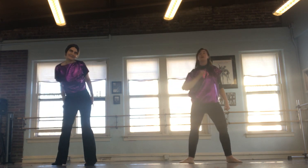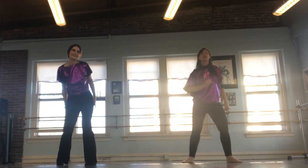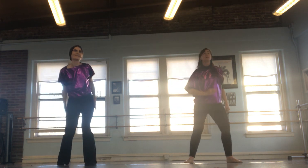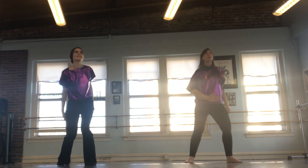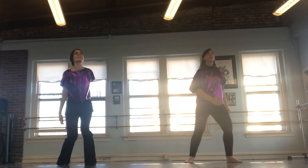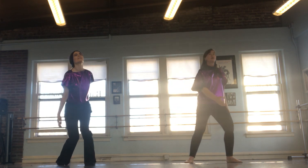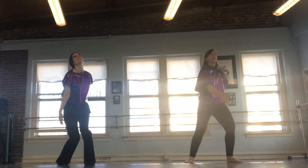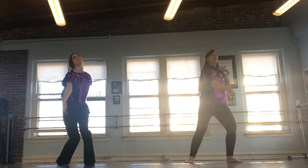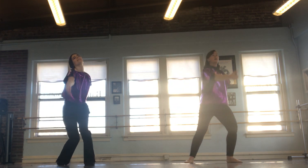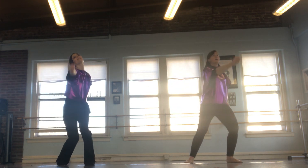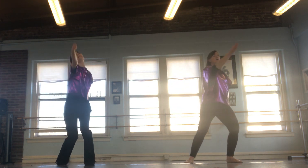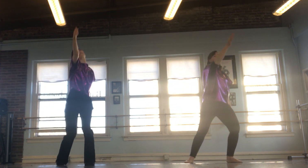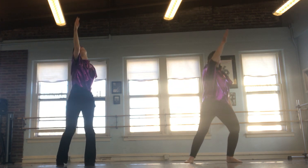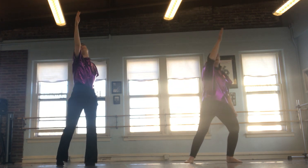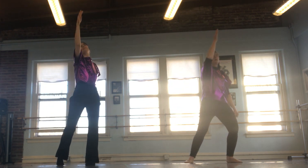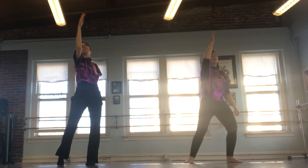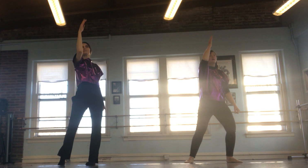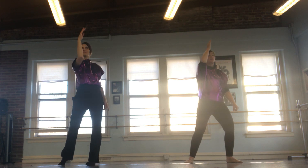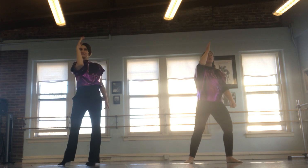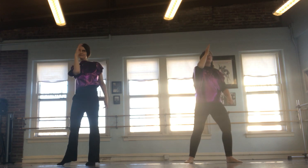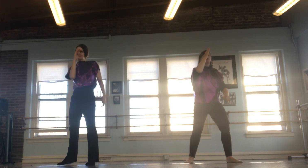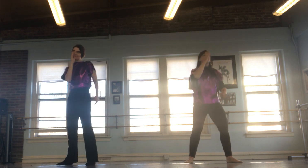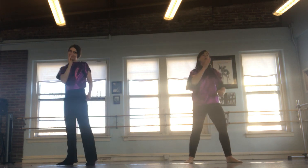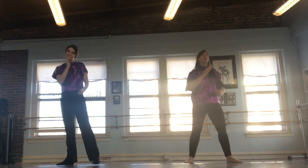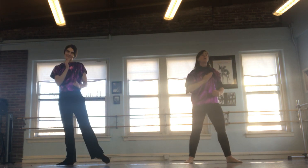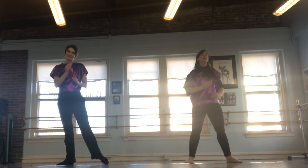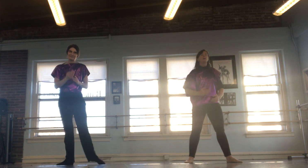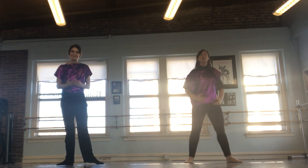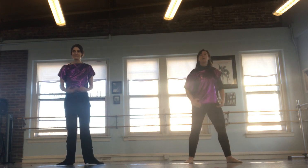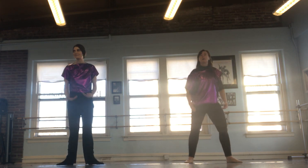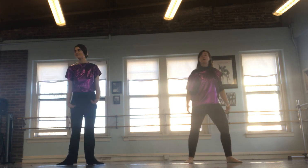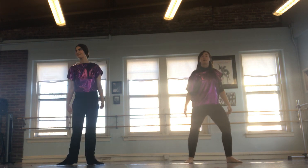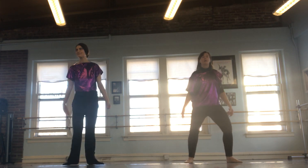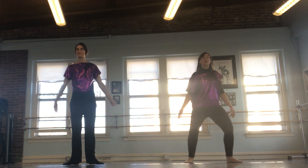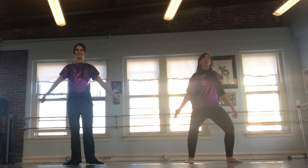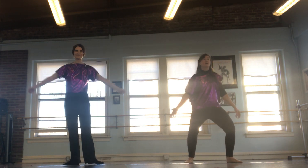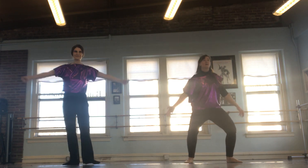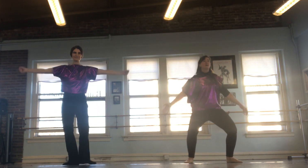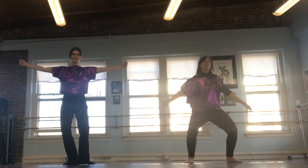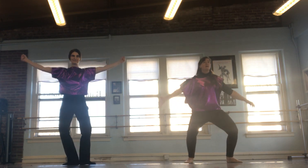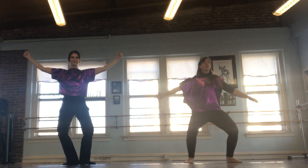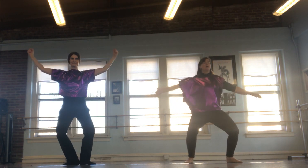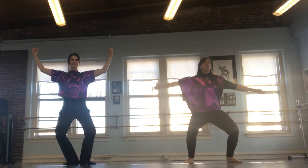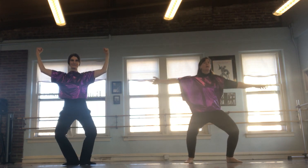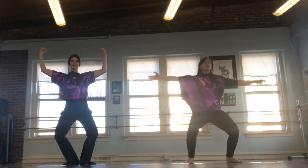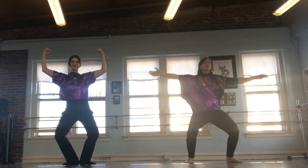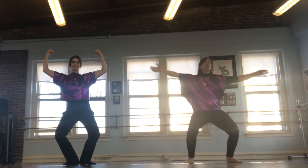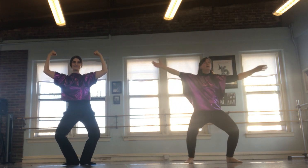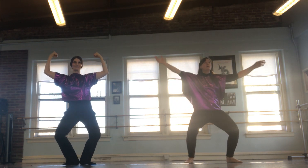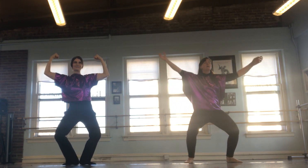of the always. And for the bestater